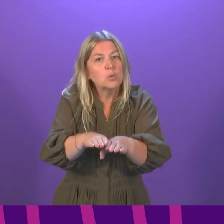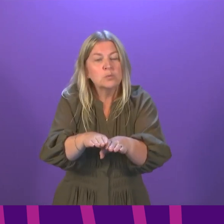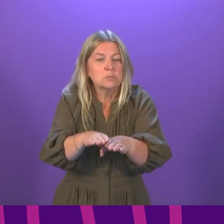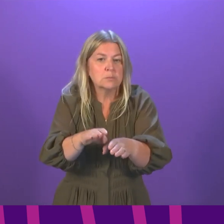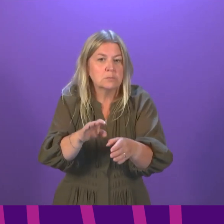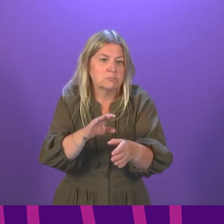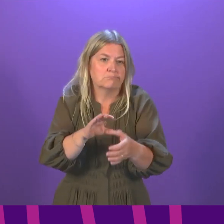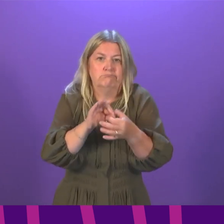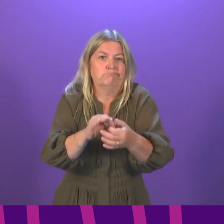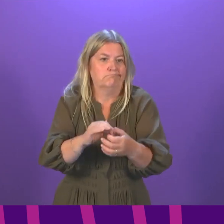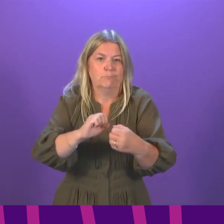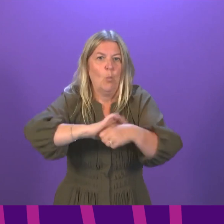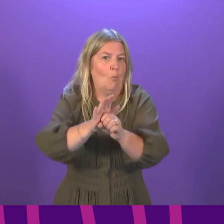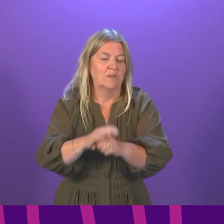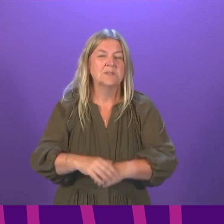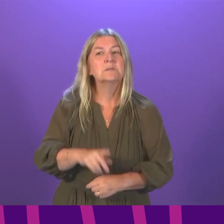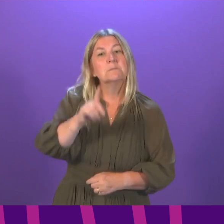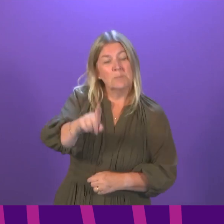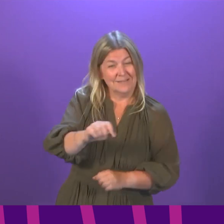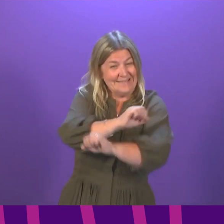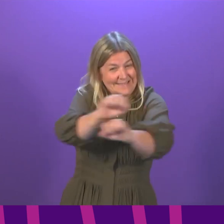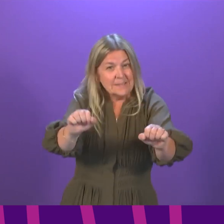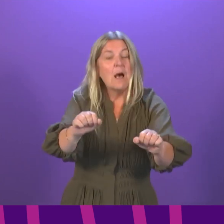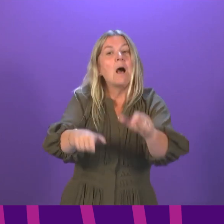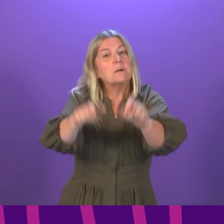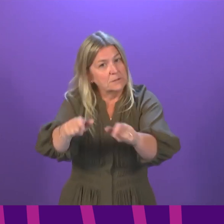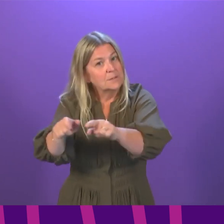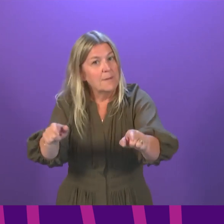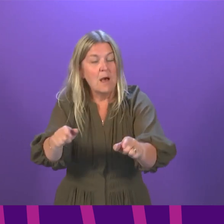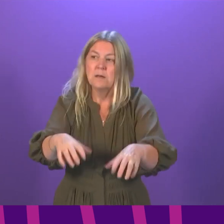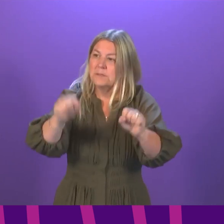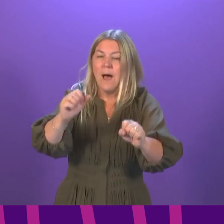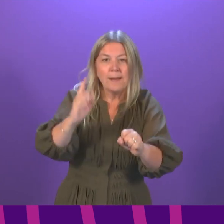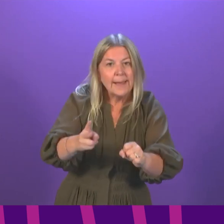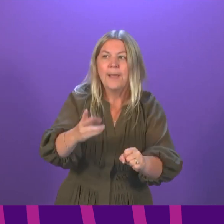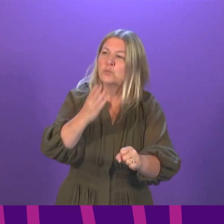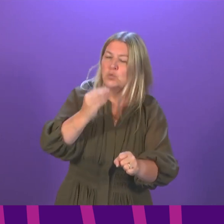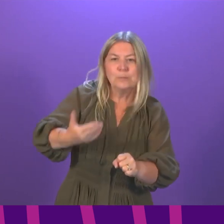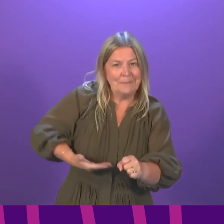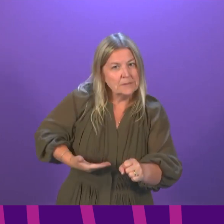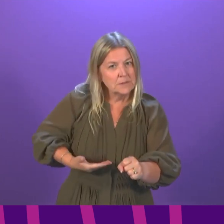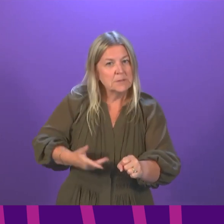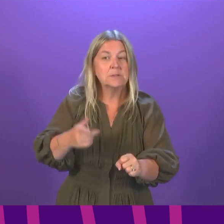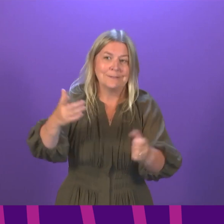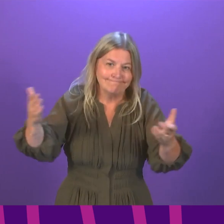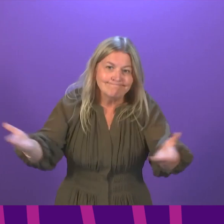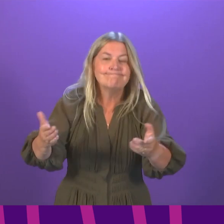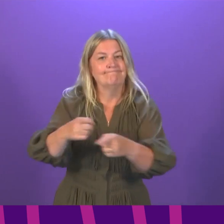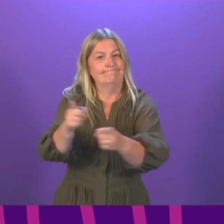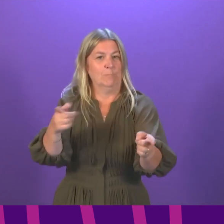but also to build the confidence of their customers to start using their services again. That is also one of the